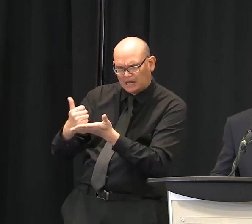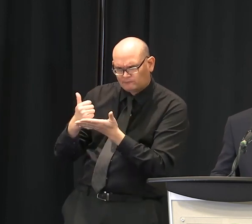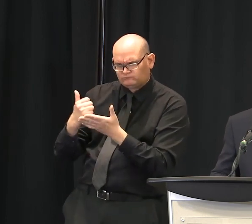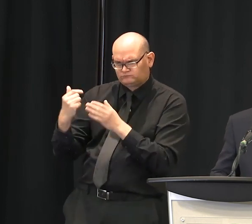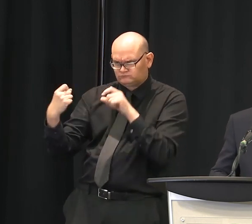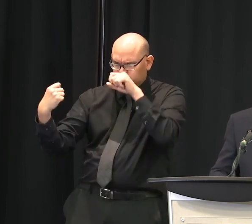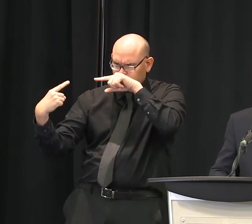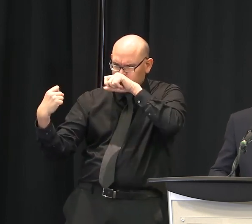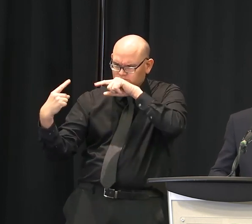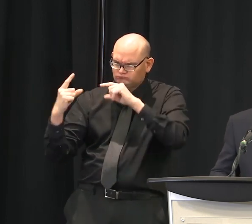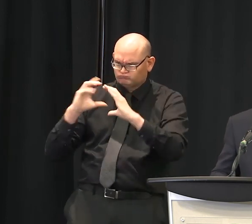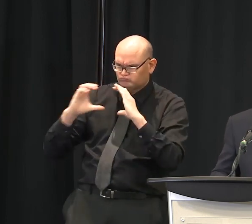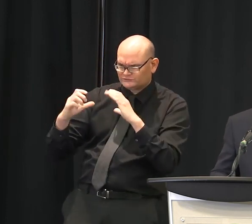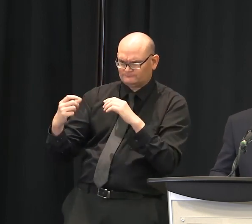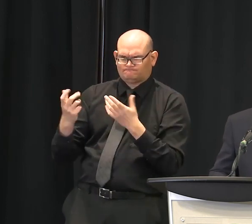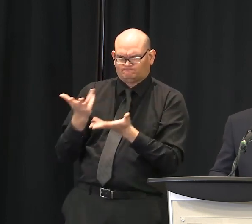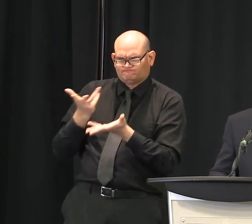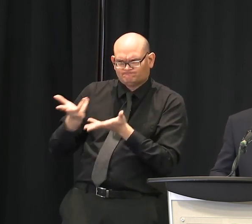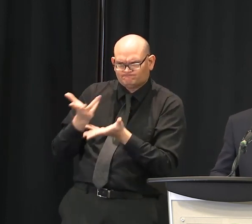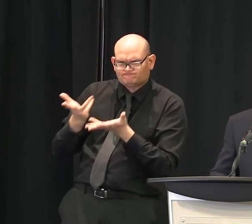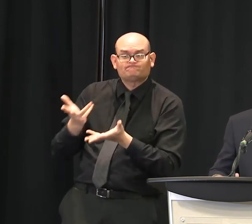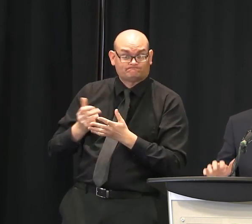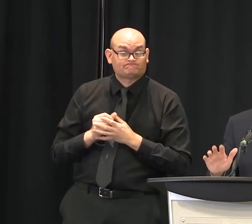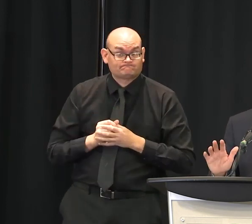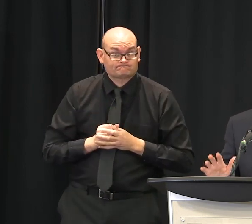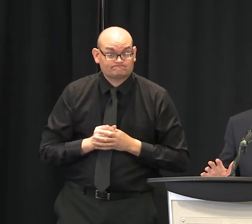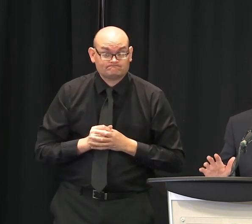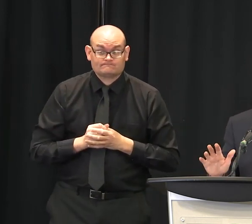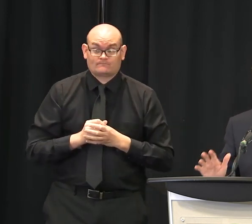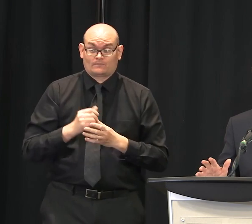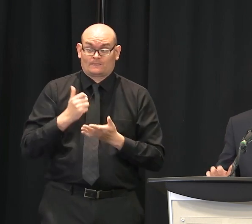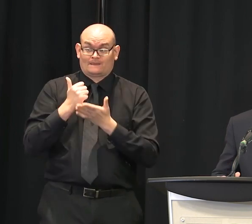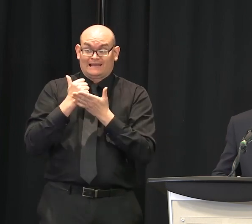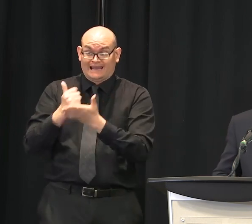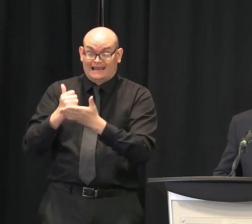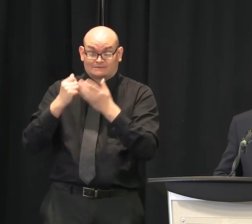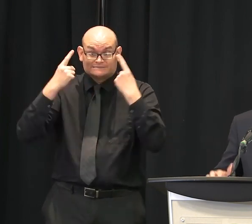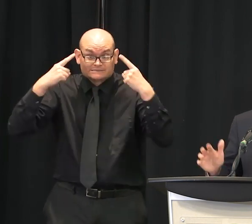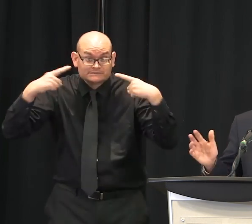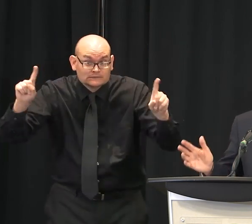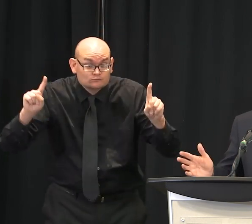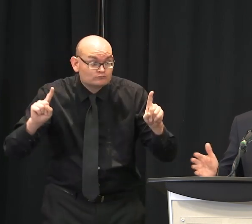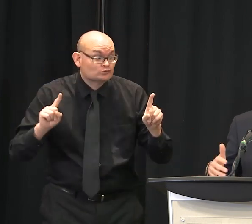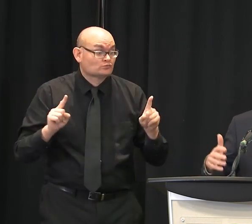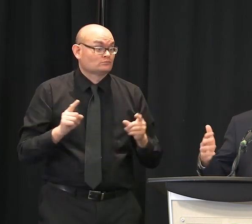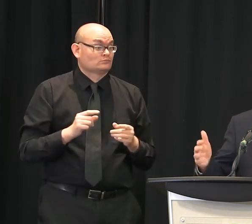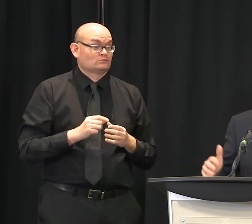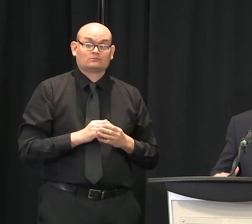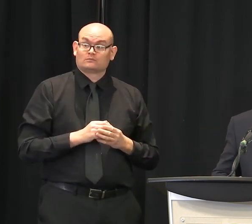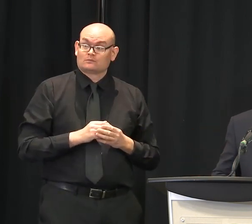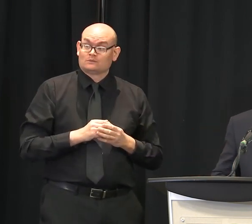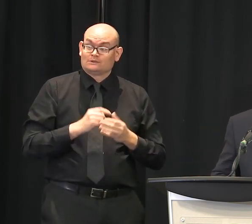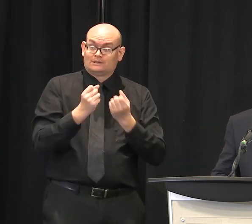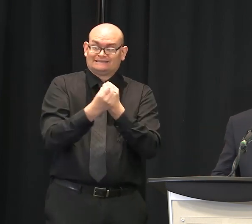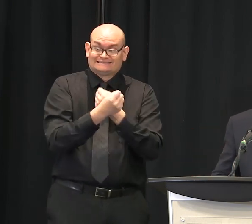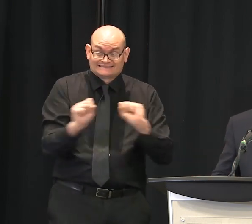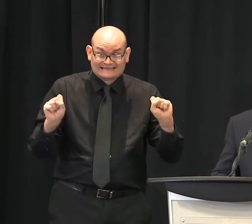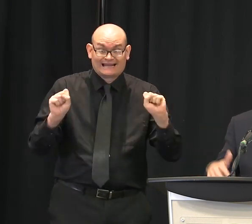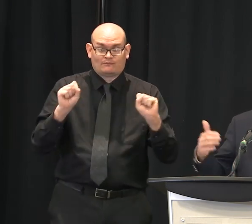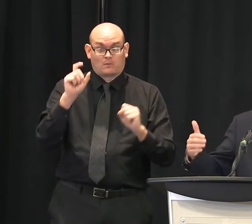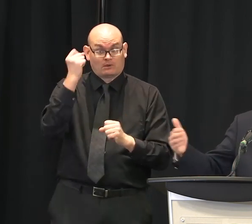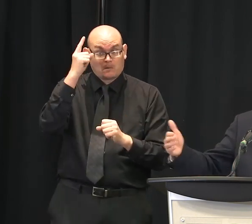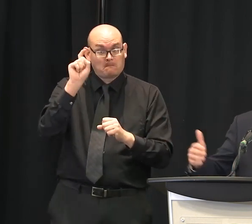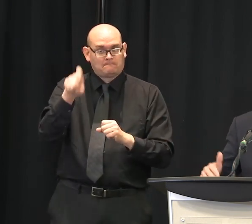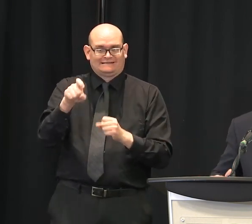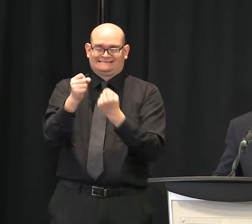successful. At the same time, making sure that we have a safe environment, not only in the restaurants but all over the downtown area.